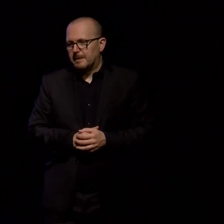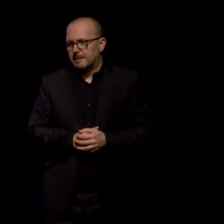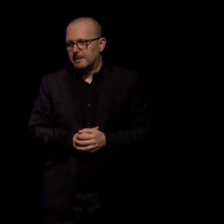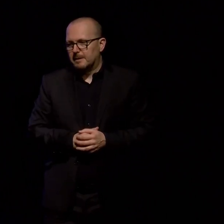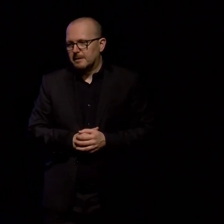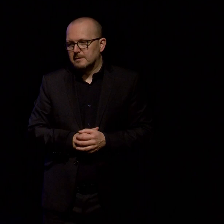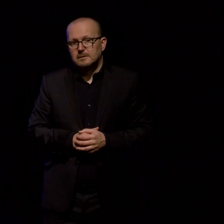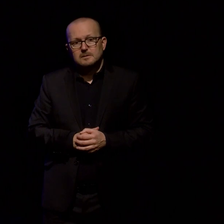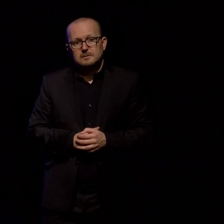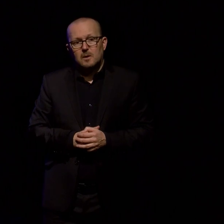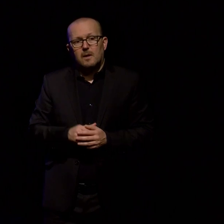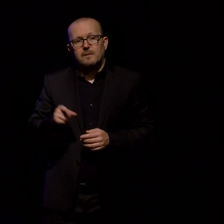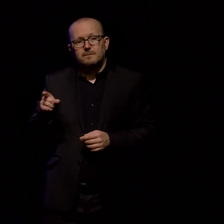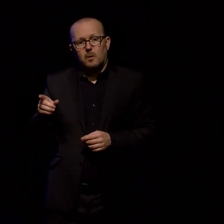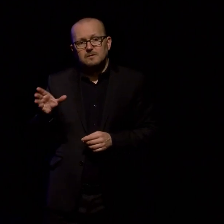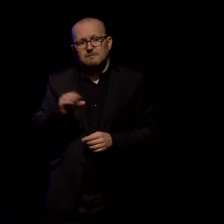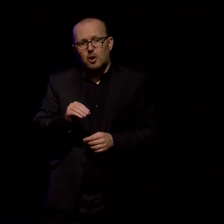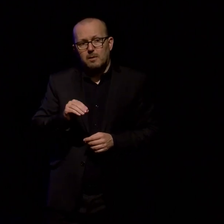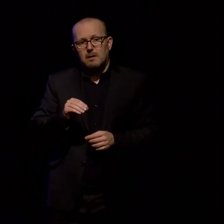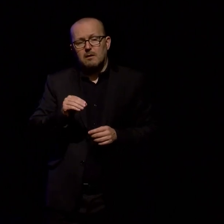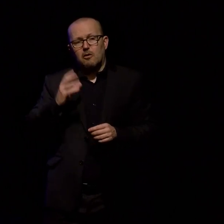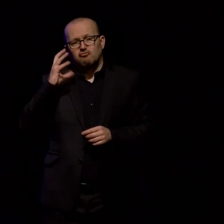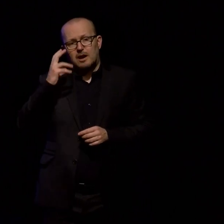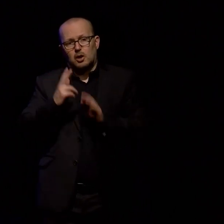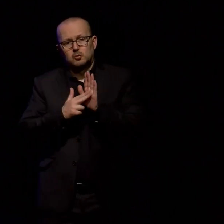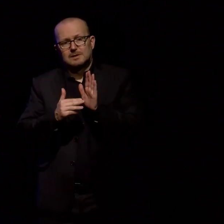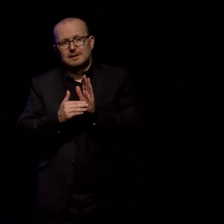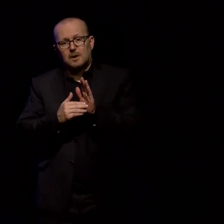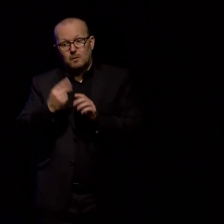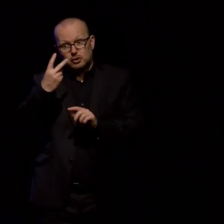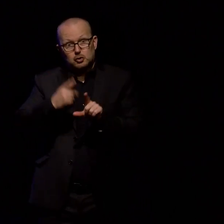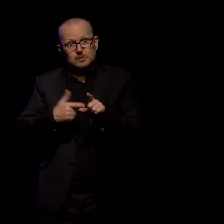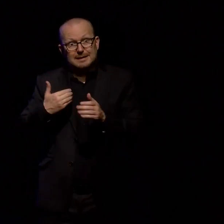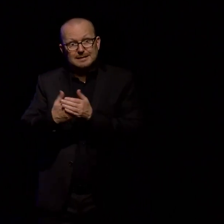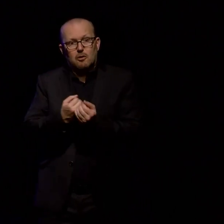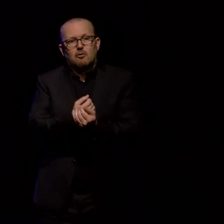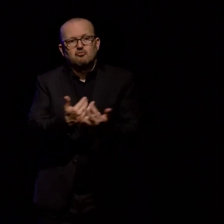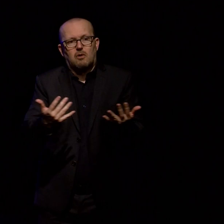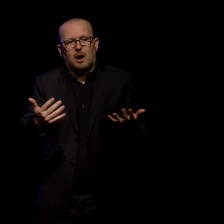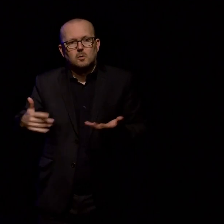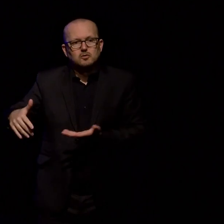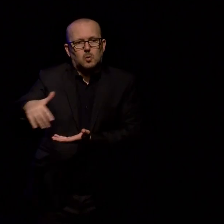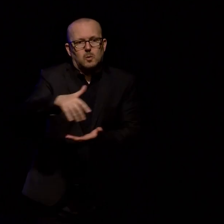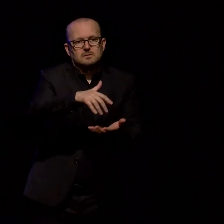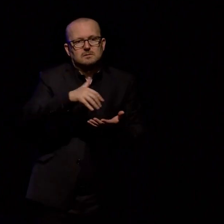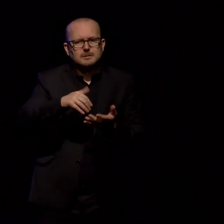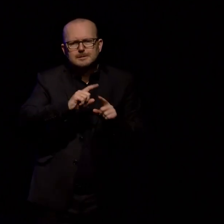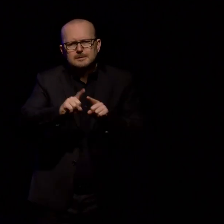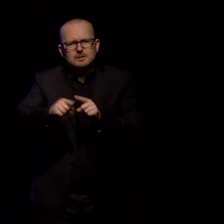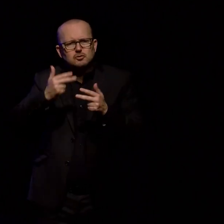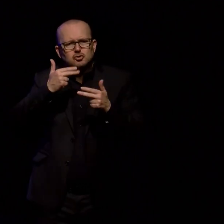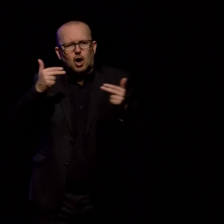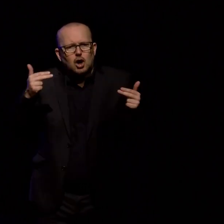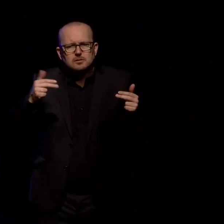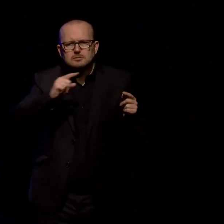RNZ I should say RNZ and their listeners over two years they crowdsourced all these different songs where people have sung